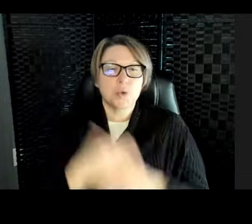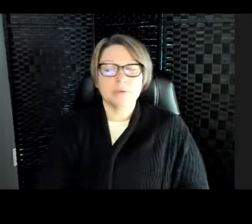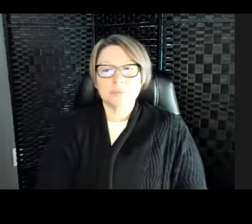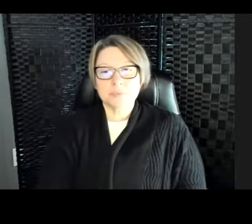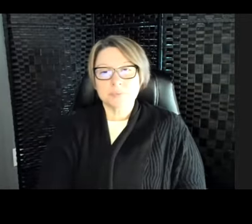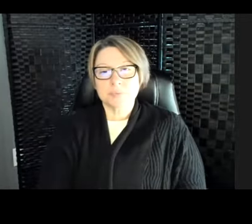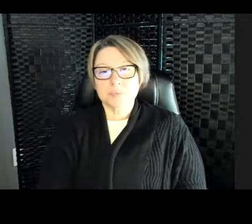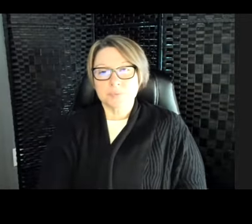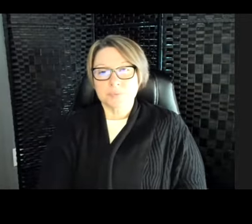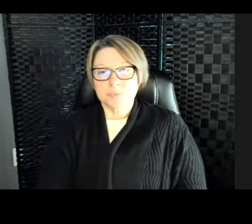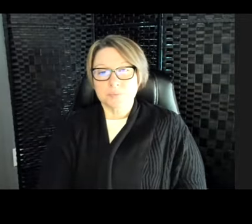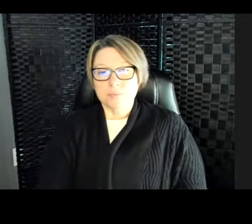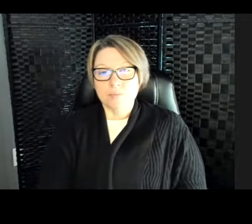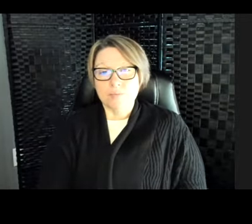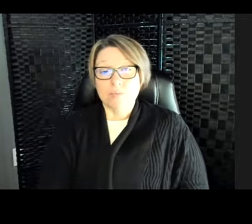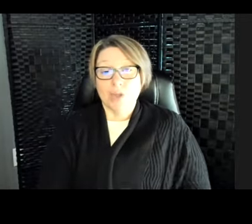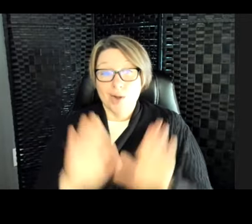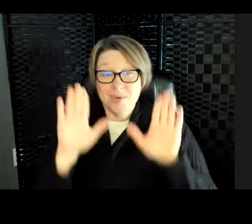These are some great questions, everybody.